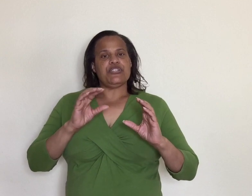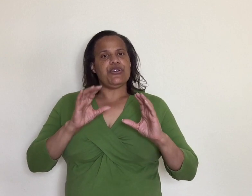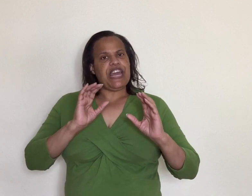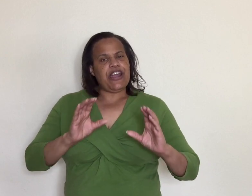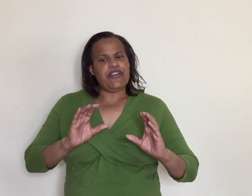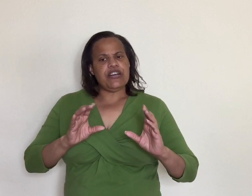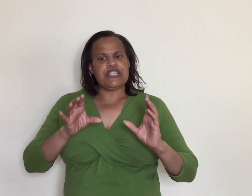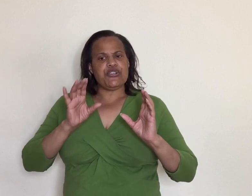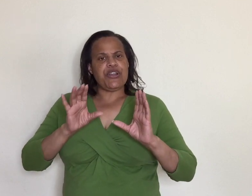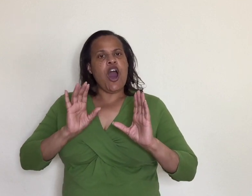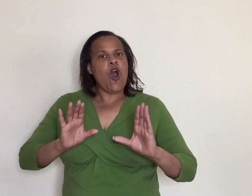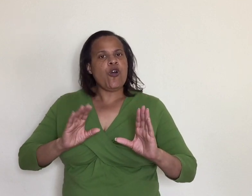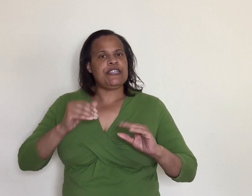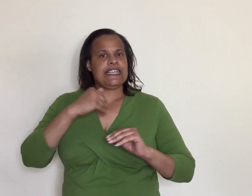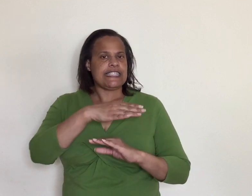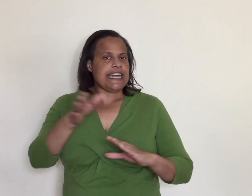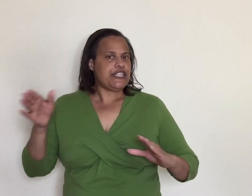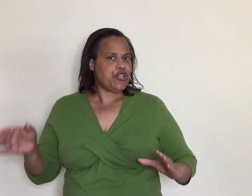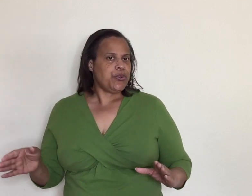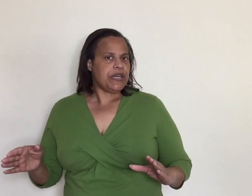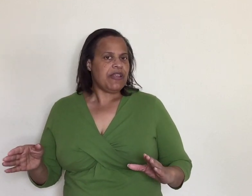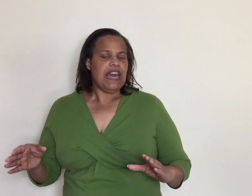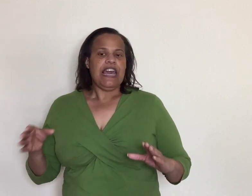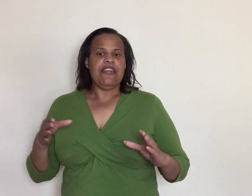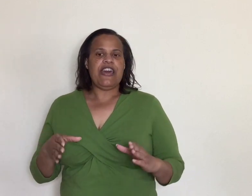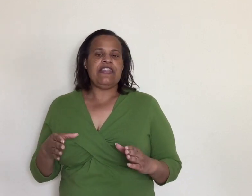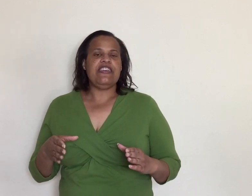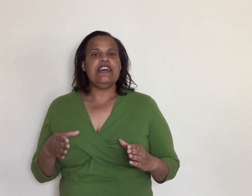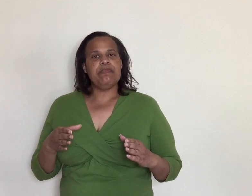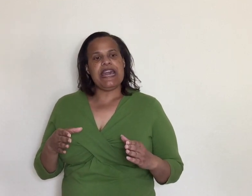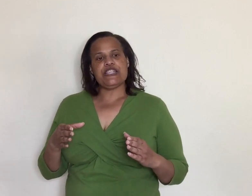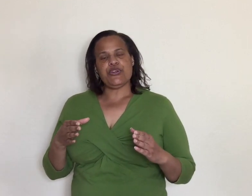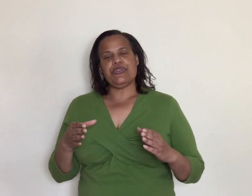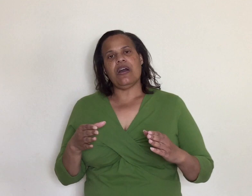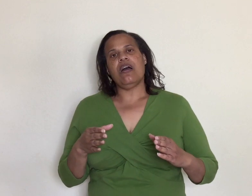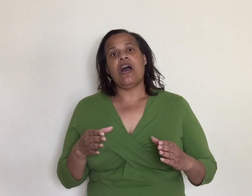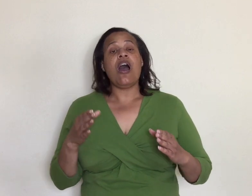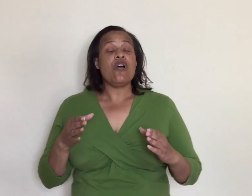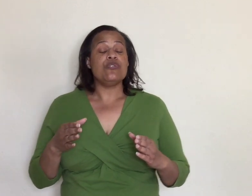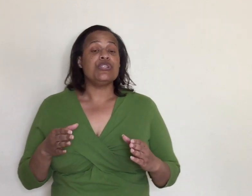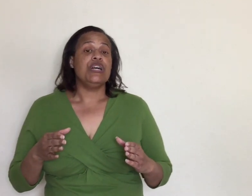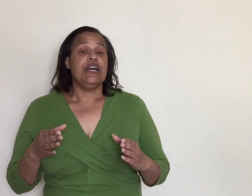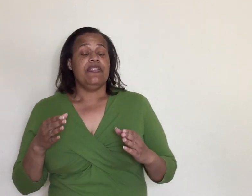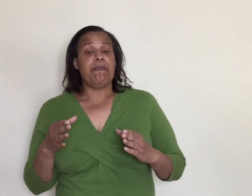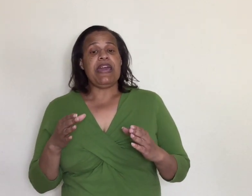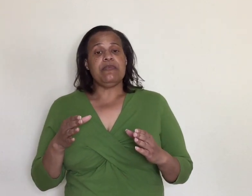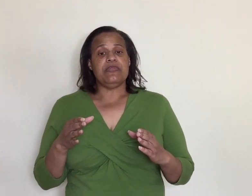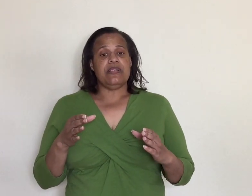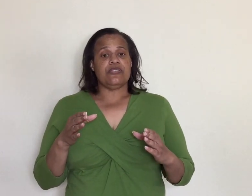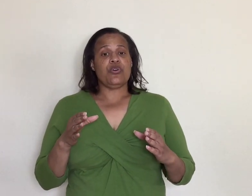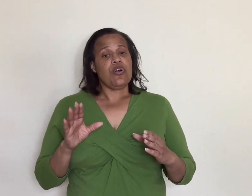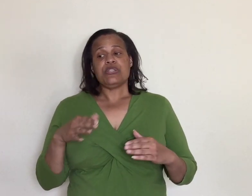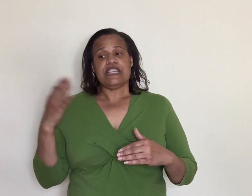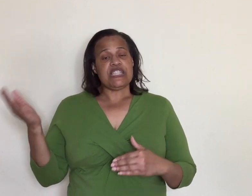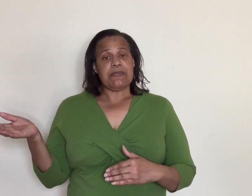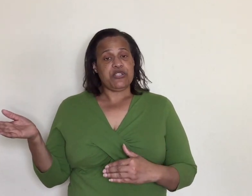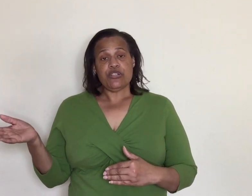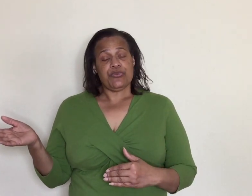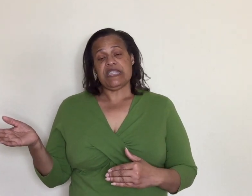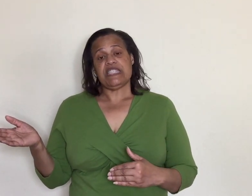certain area a certain hall designated to it and they did make certain uh halls they made them so of course they stopped surgeries and